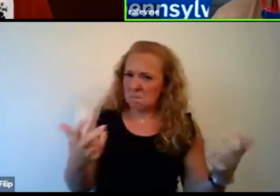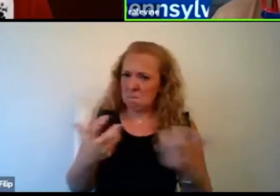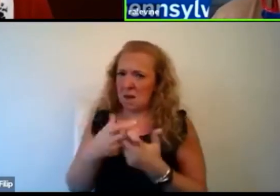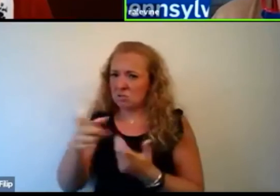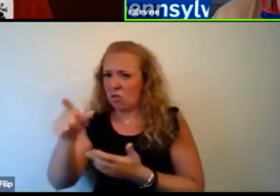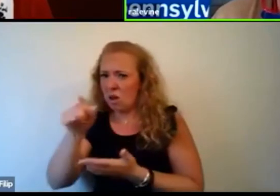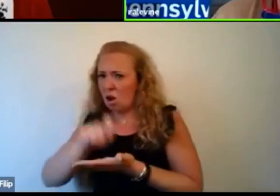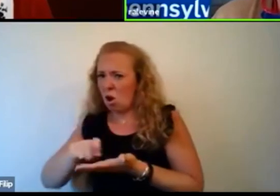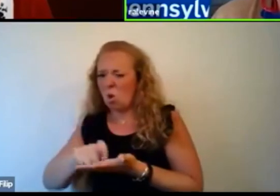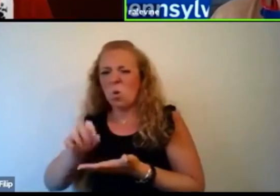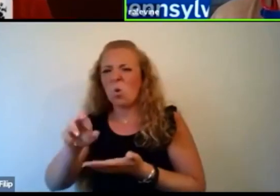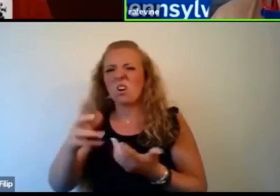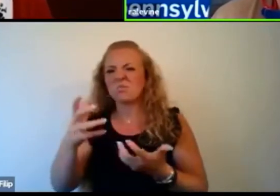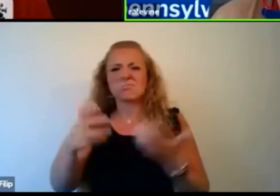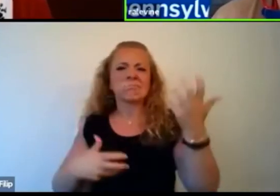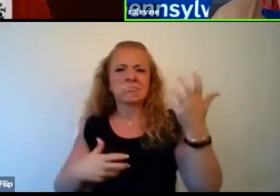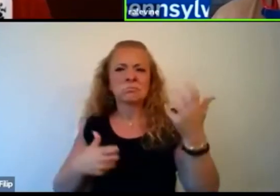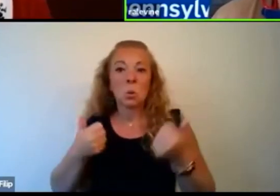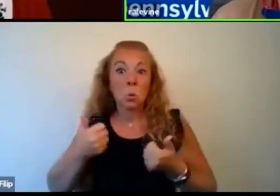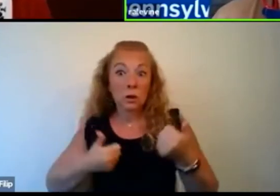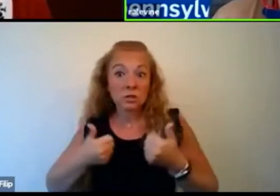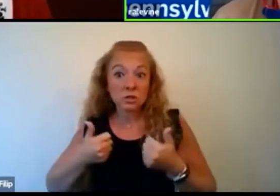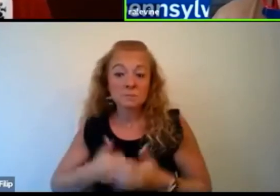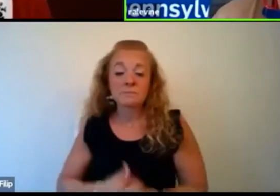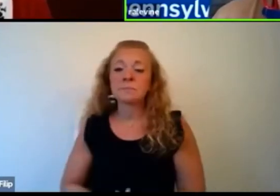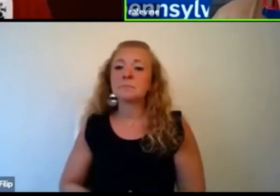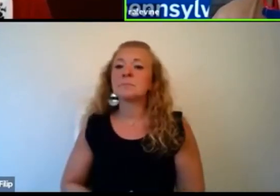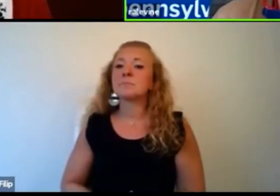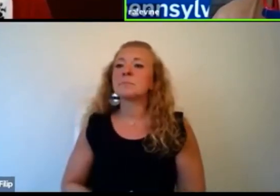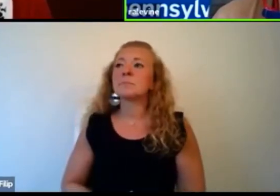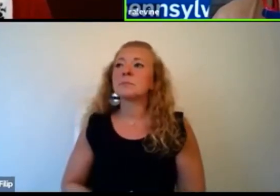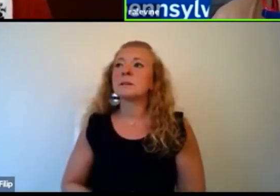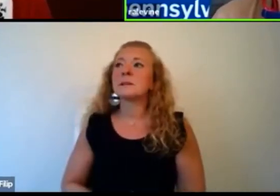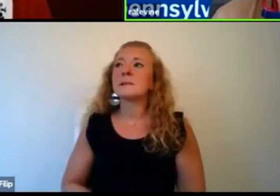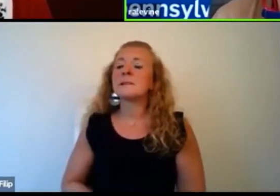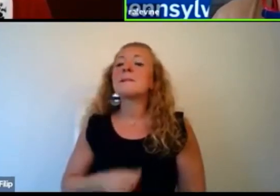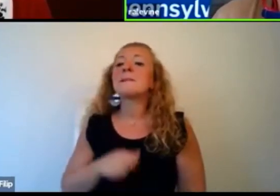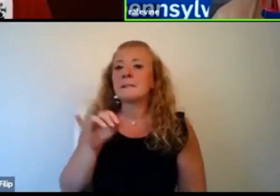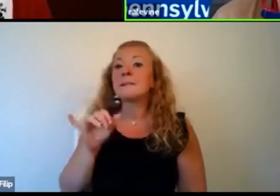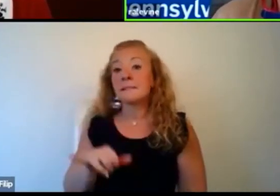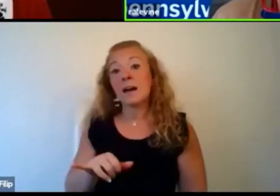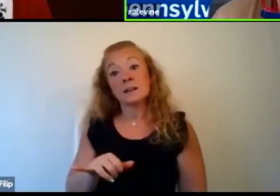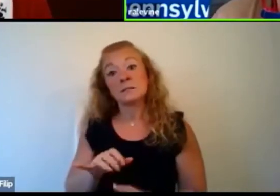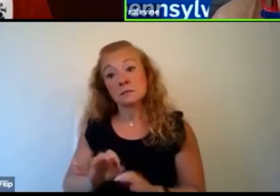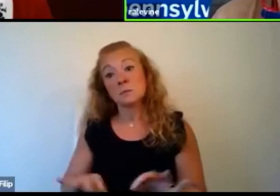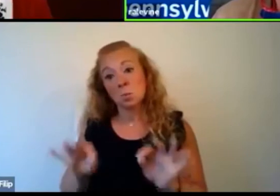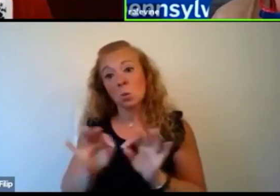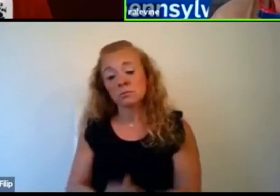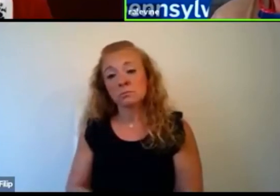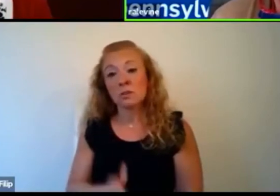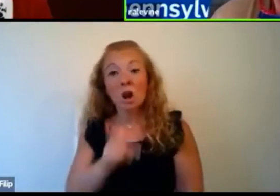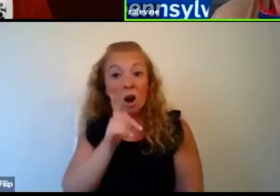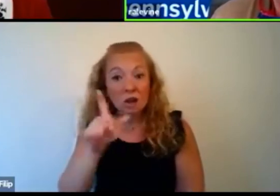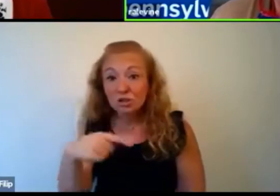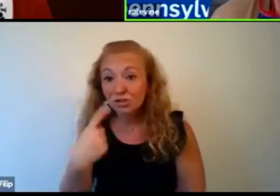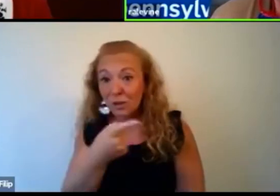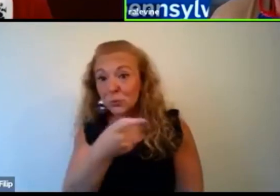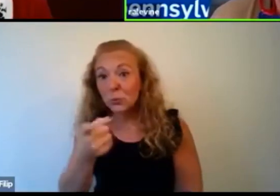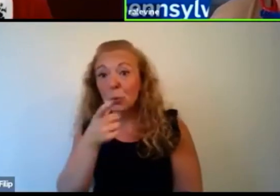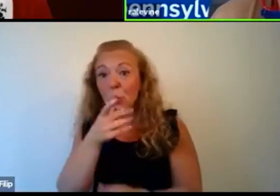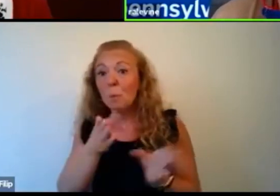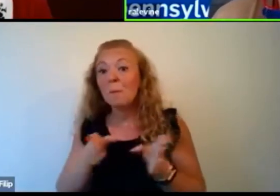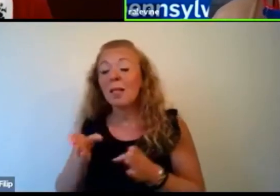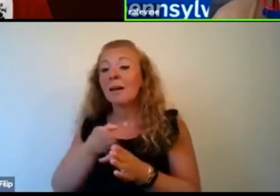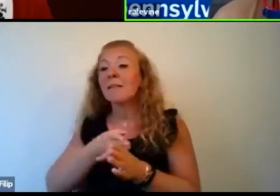doesn't make sense. And so I think that, um, that that's really important, not just if you're going to go into a STEM field,